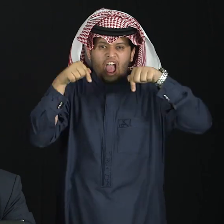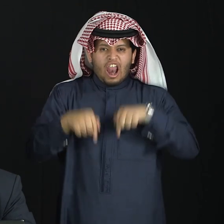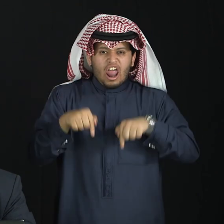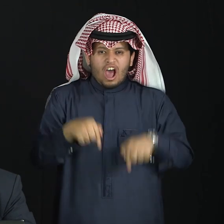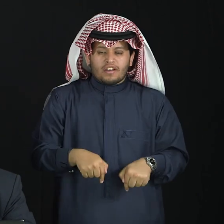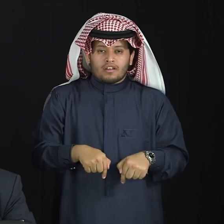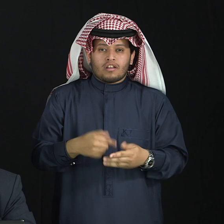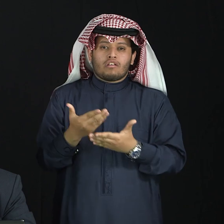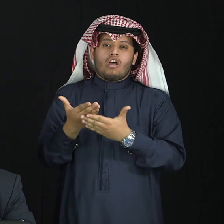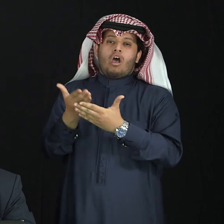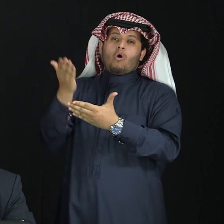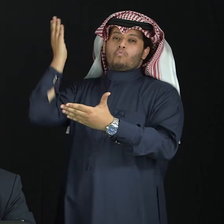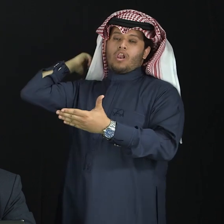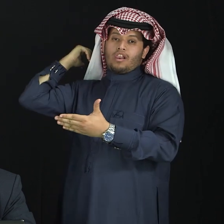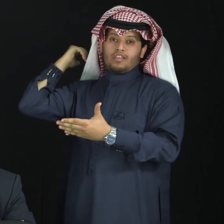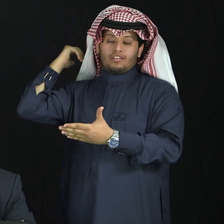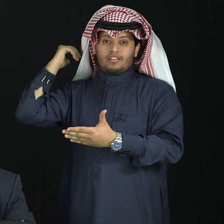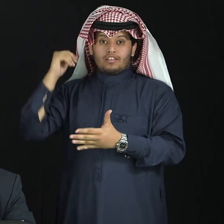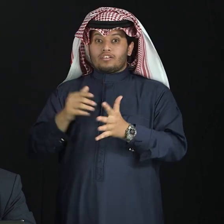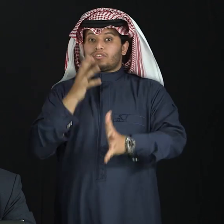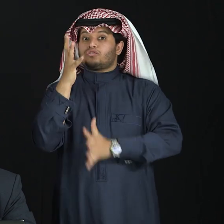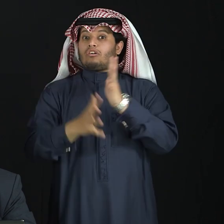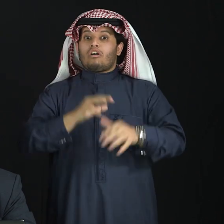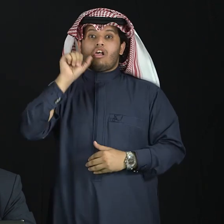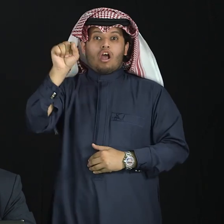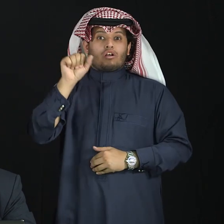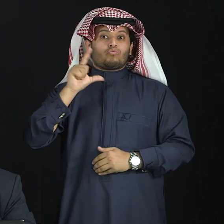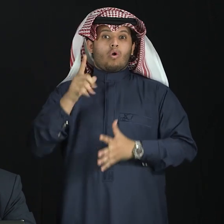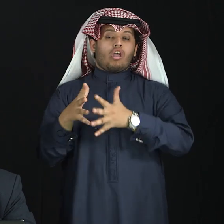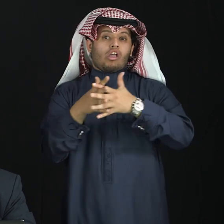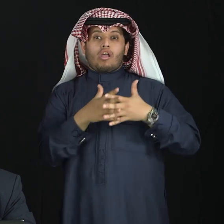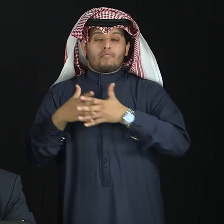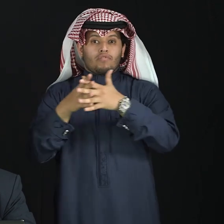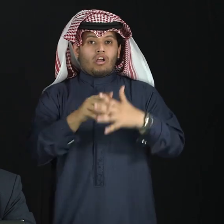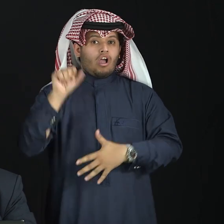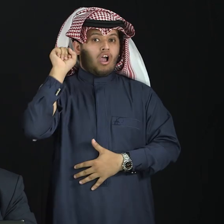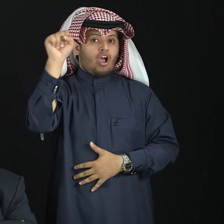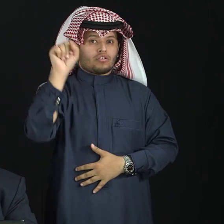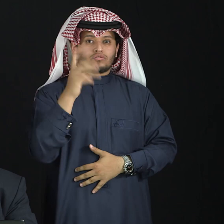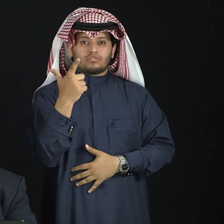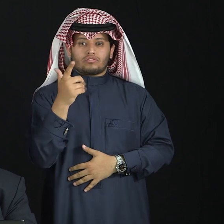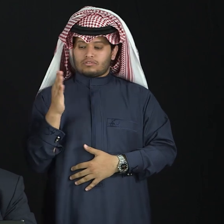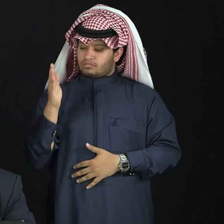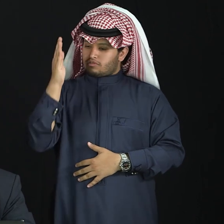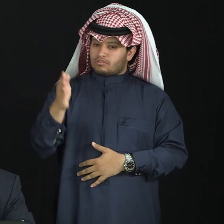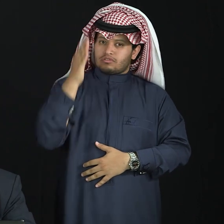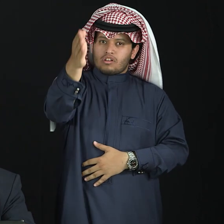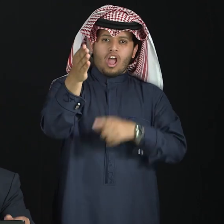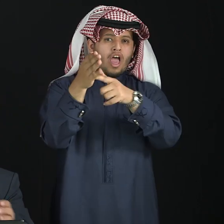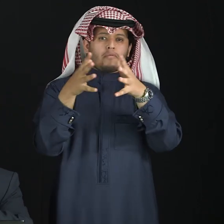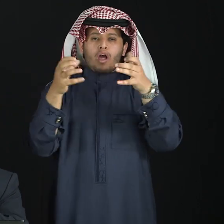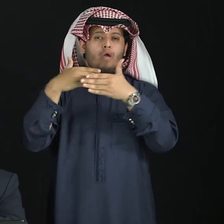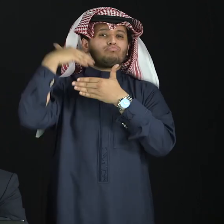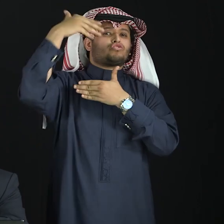language, there are no tenses. But, they can be differentiated by the signs, you see?